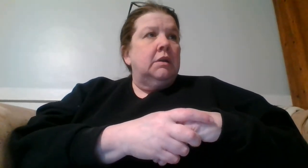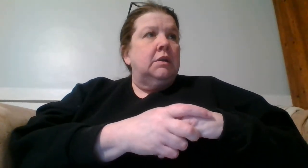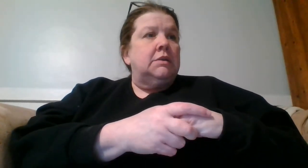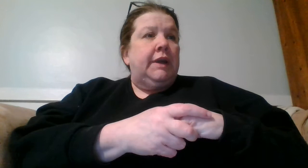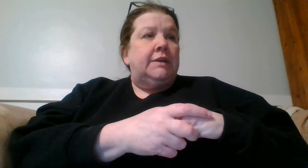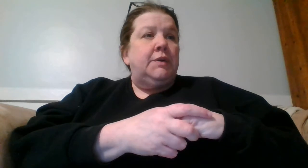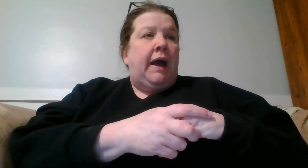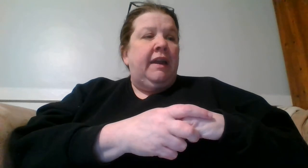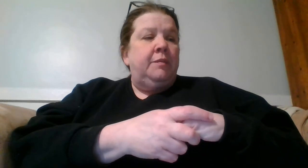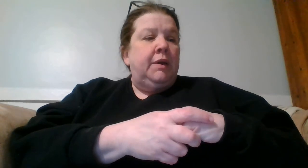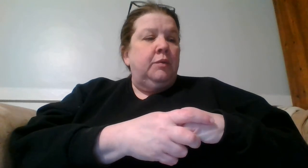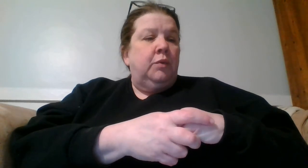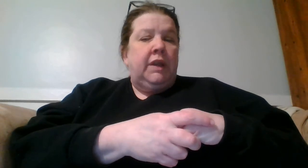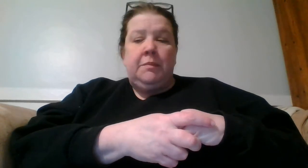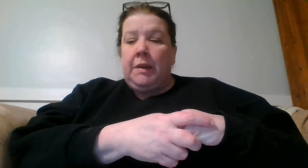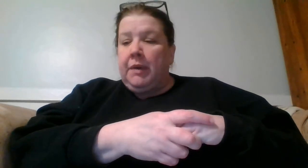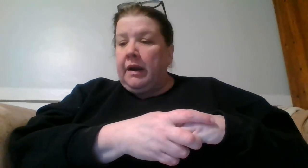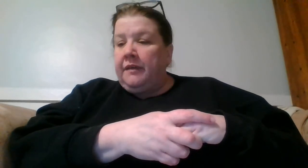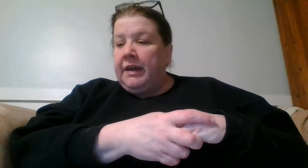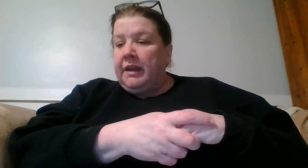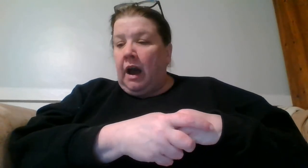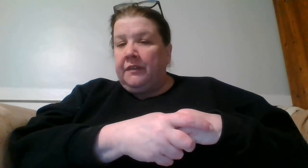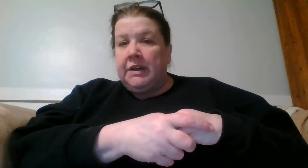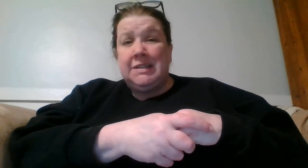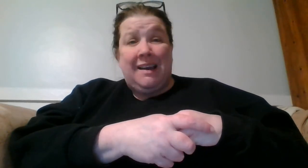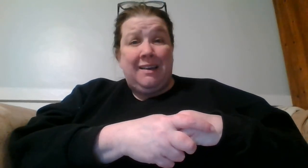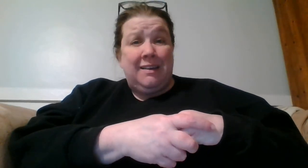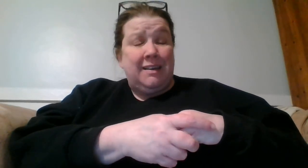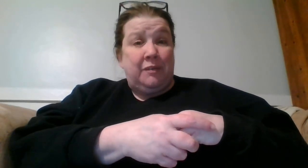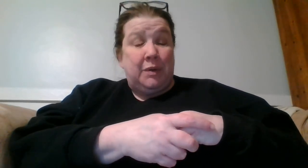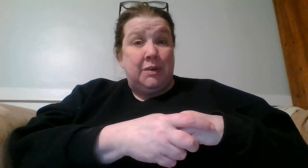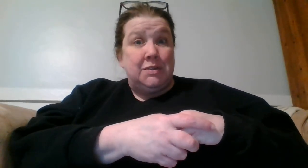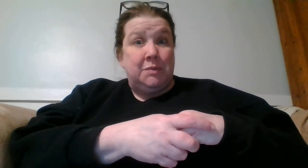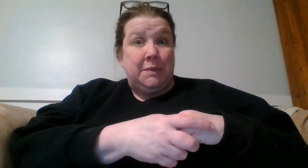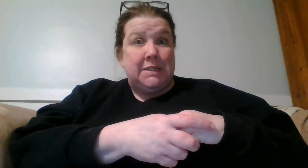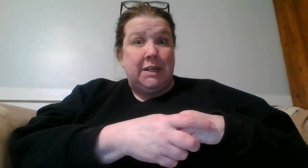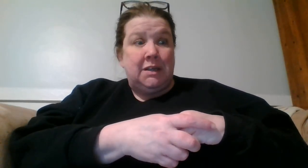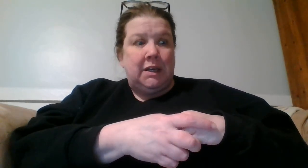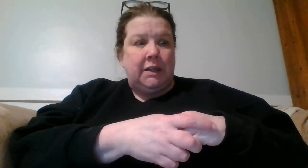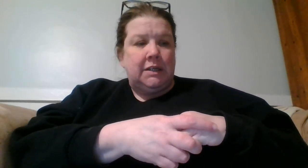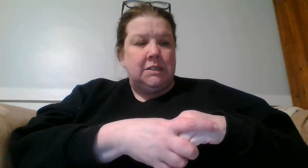so yeah, so I have been working my butt off at the office. I have been super busy getting things,